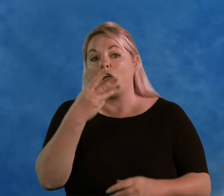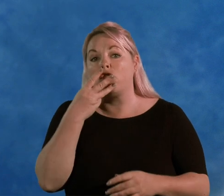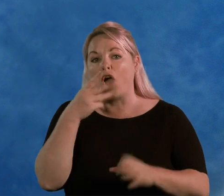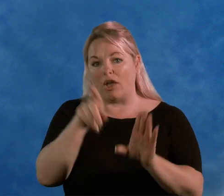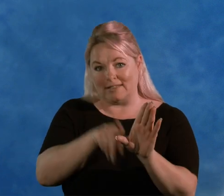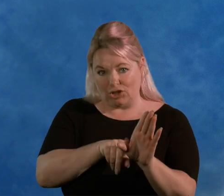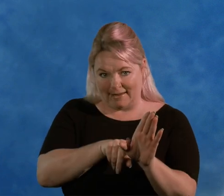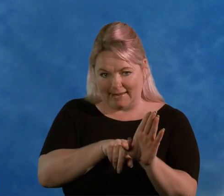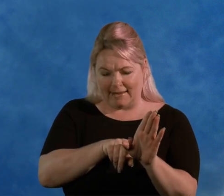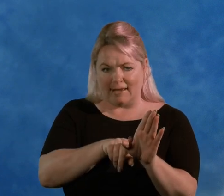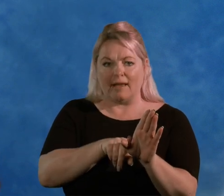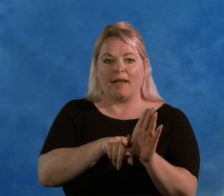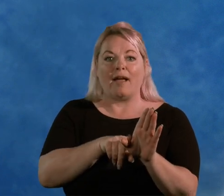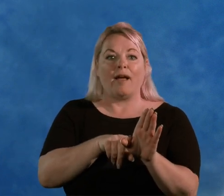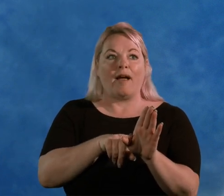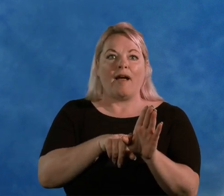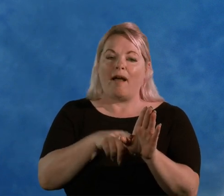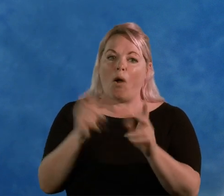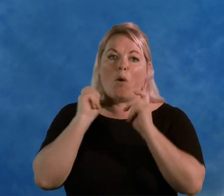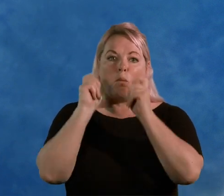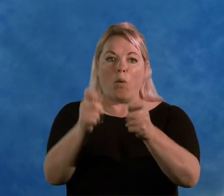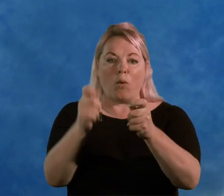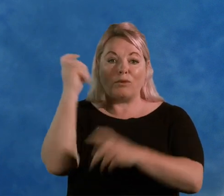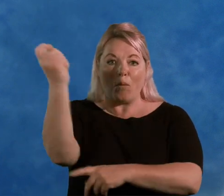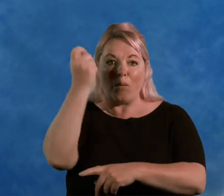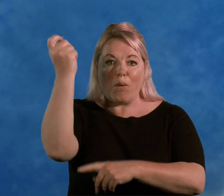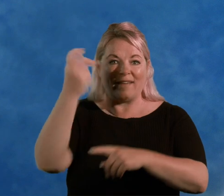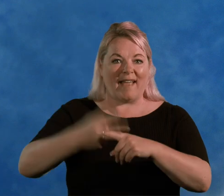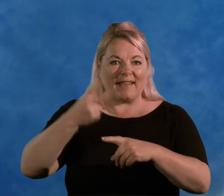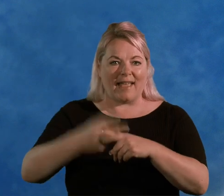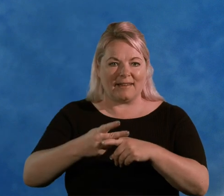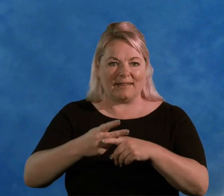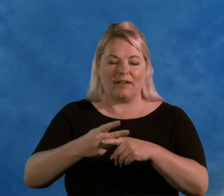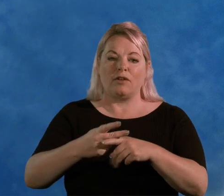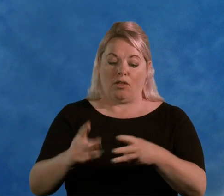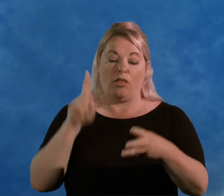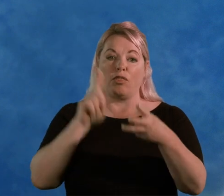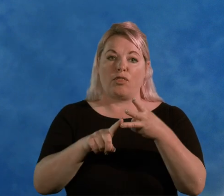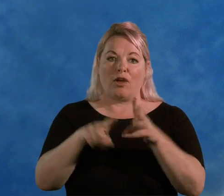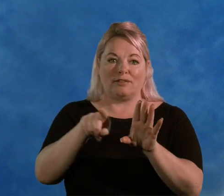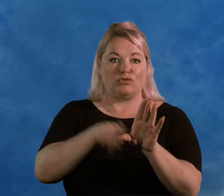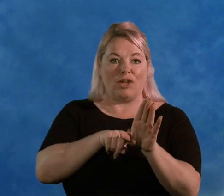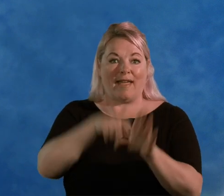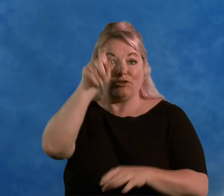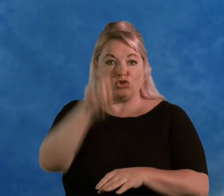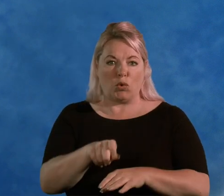year, I won another award. And that was for the third year student who best